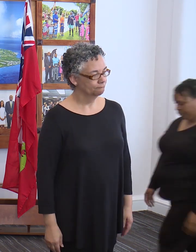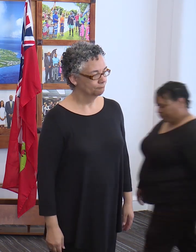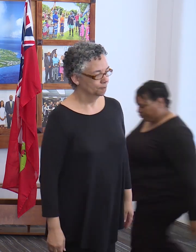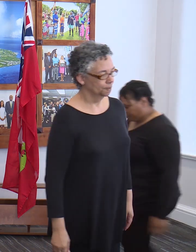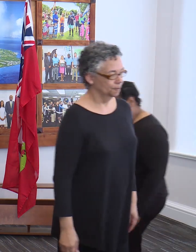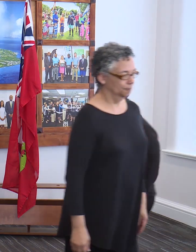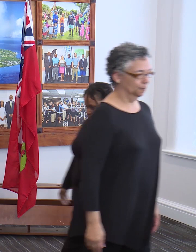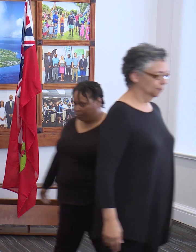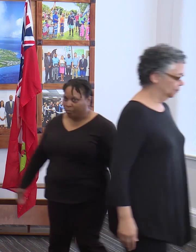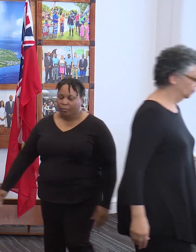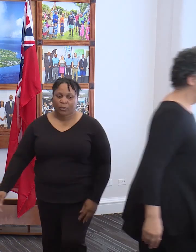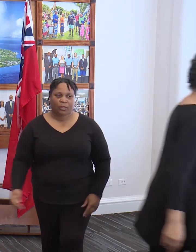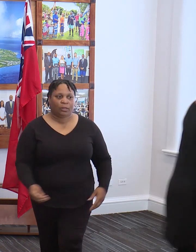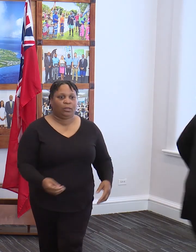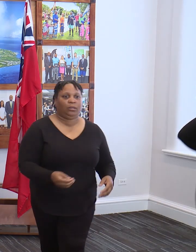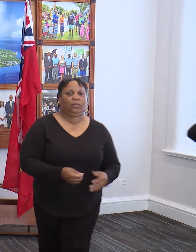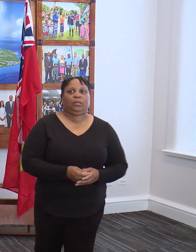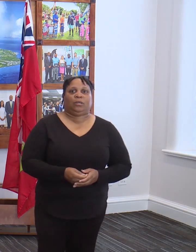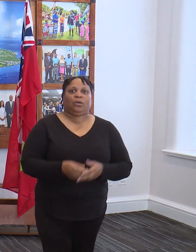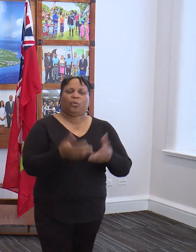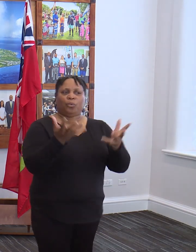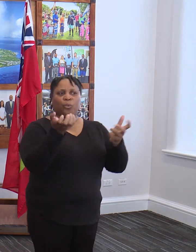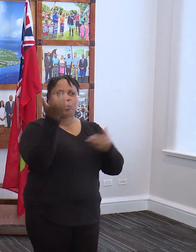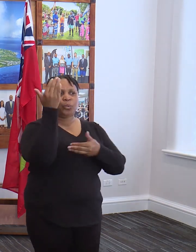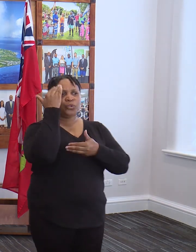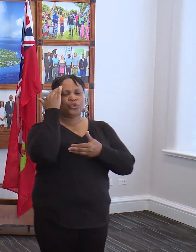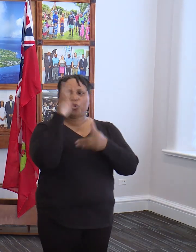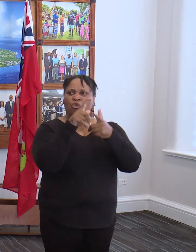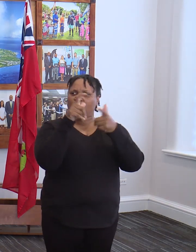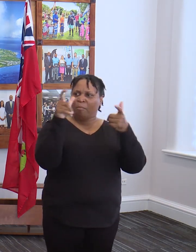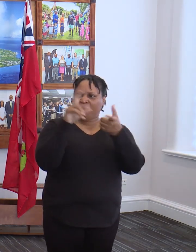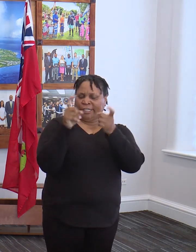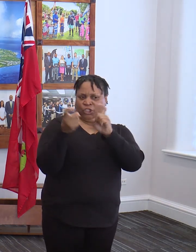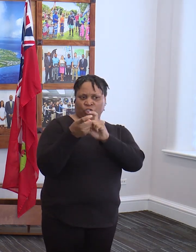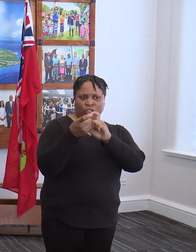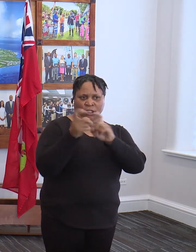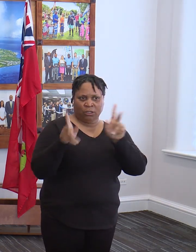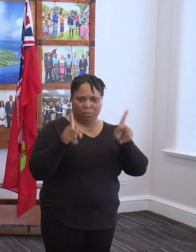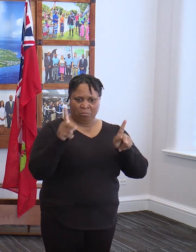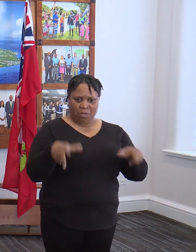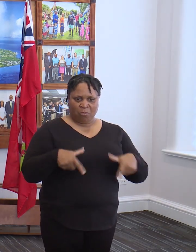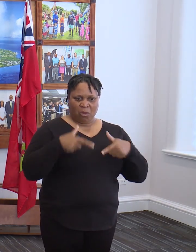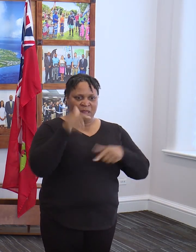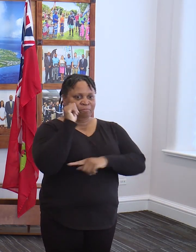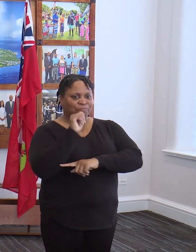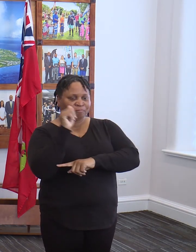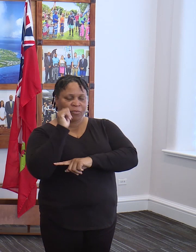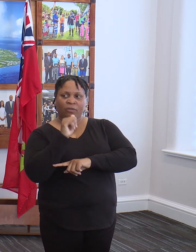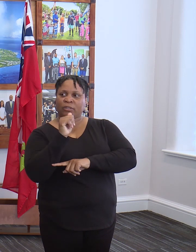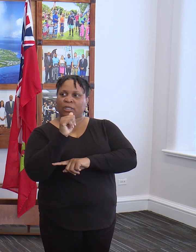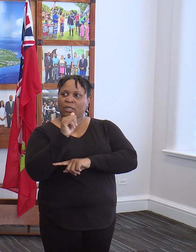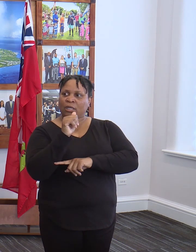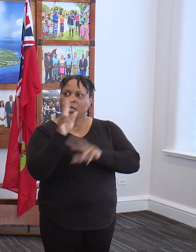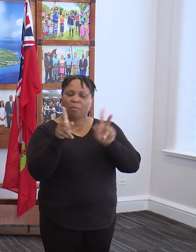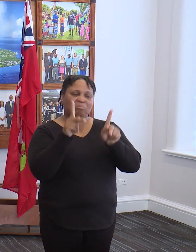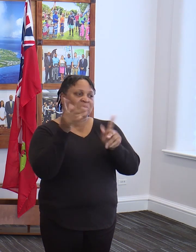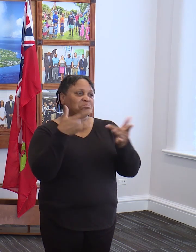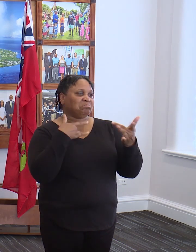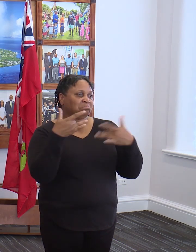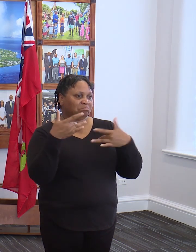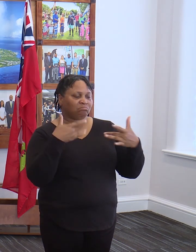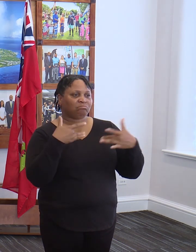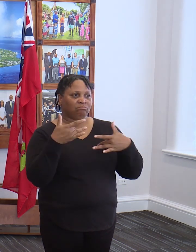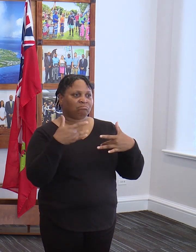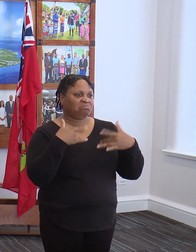We want to know, obviously, this is a big change to the way that people live their lives day to day, and people are concerned,